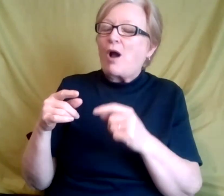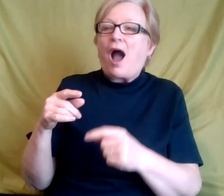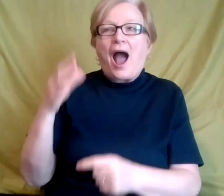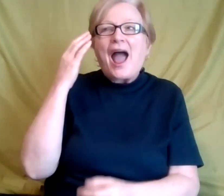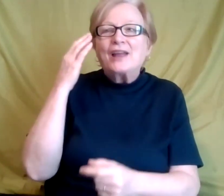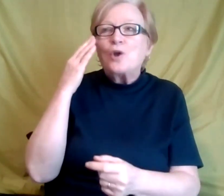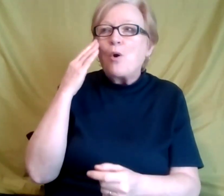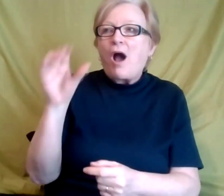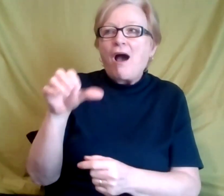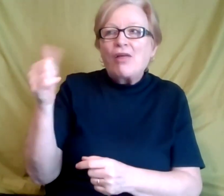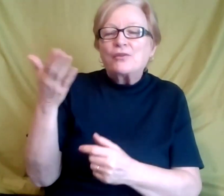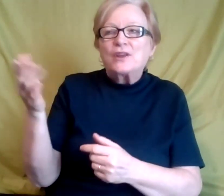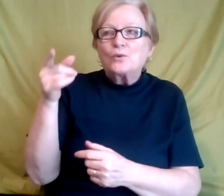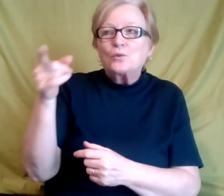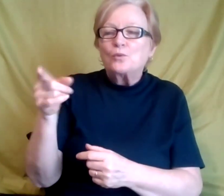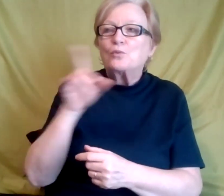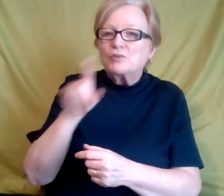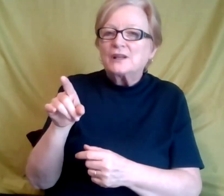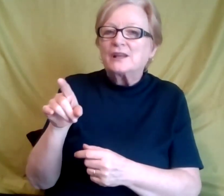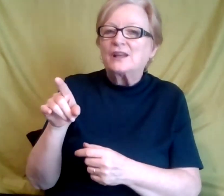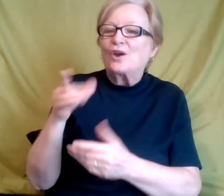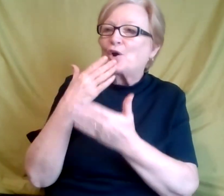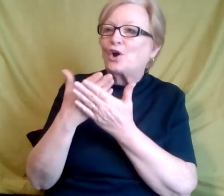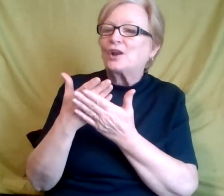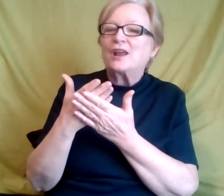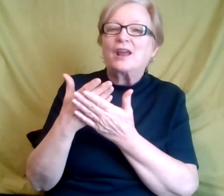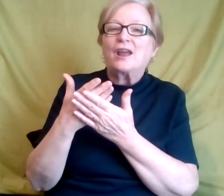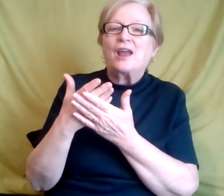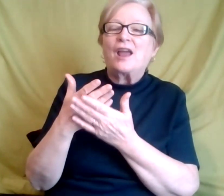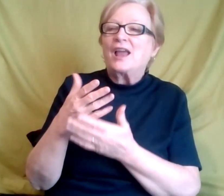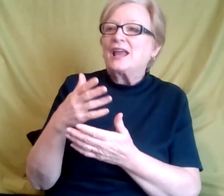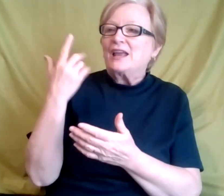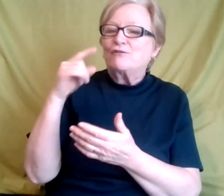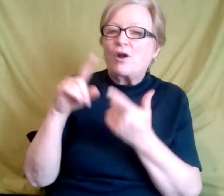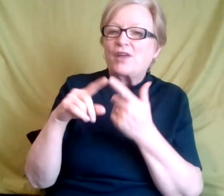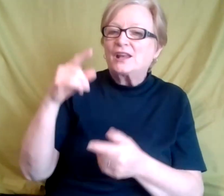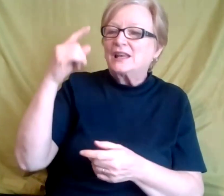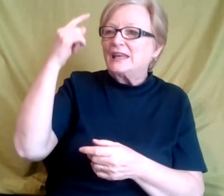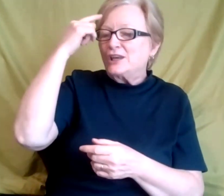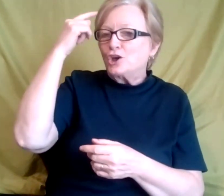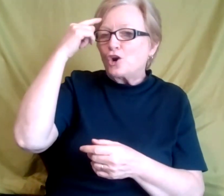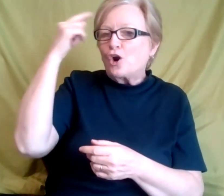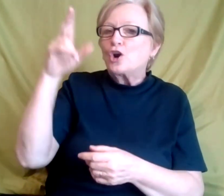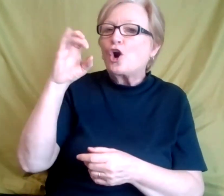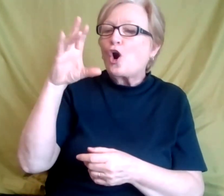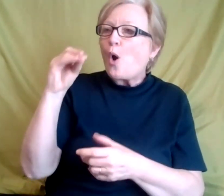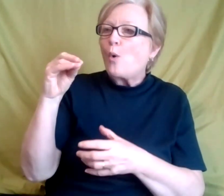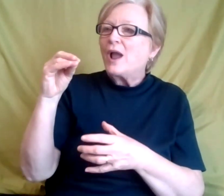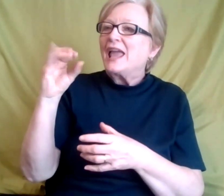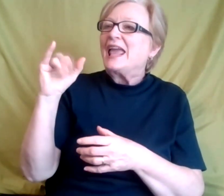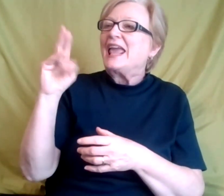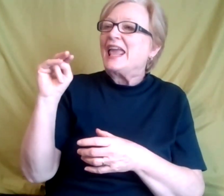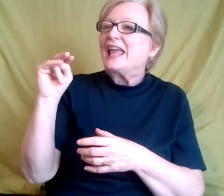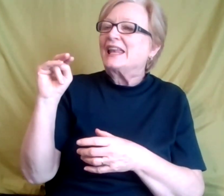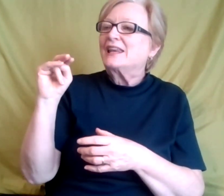uh, that you really advocate for is neuro, neuro inclusion. And so can you share a little bit